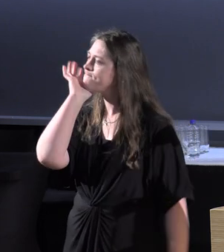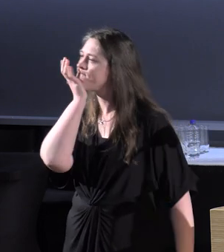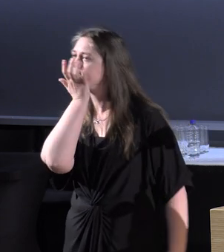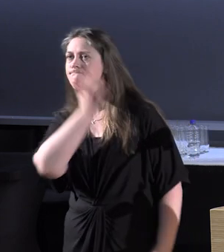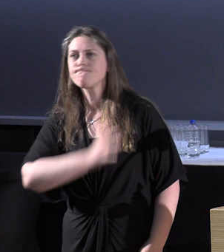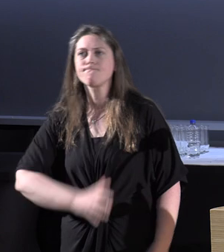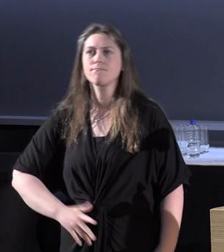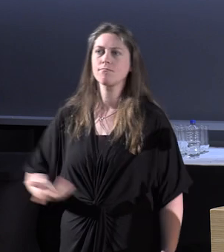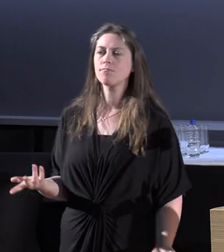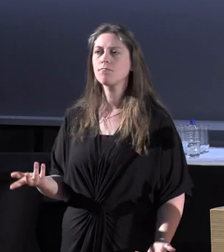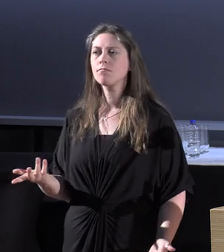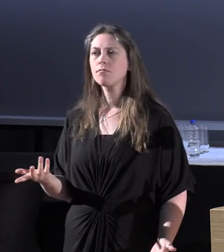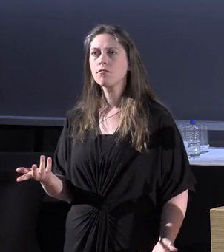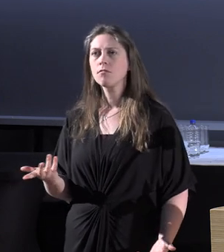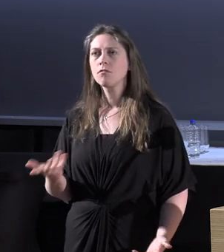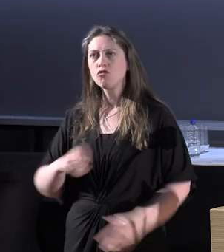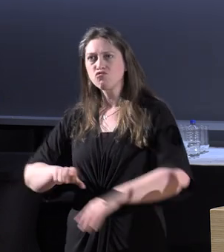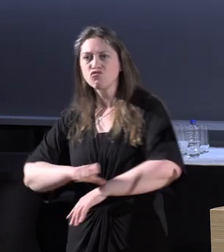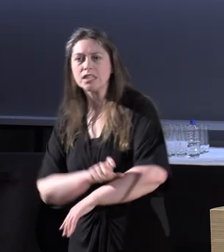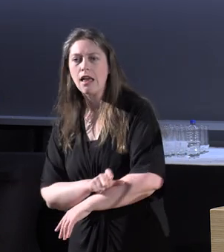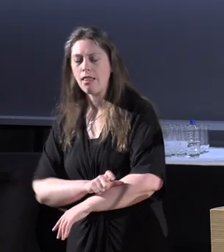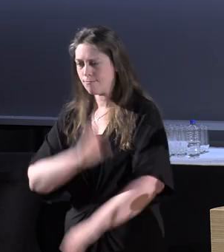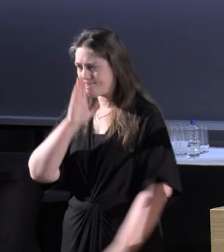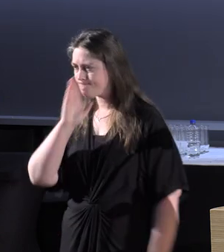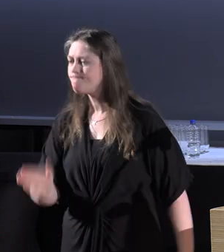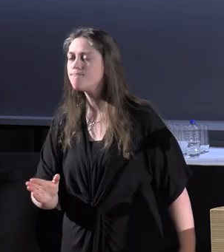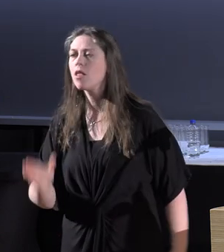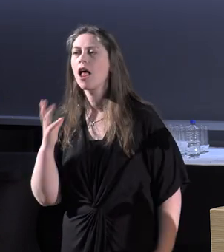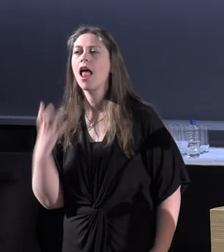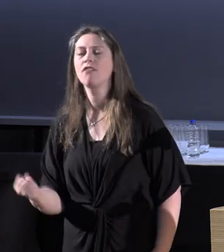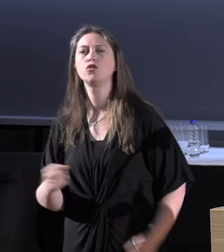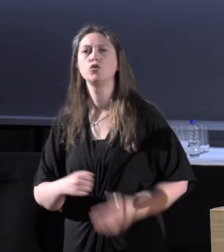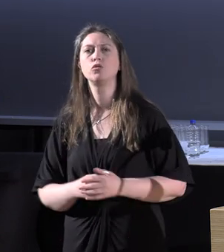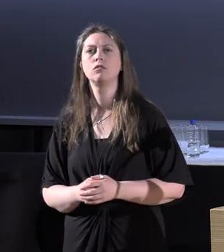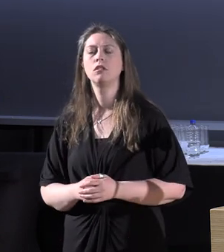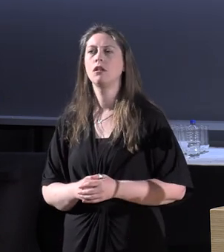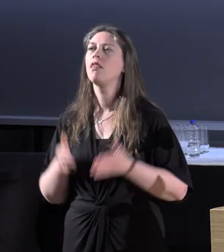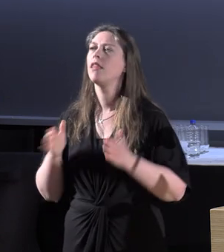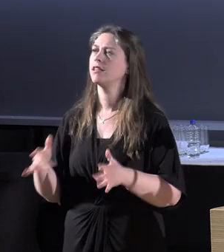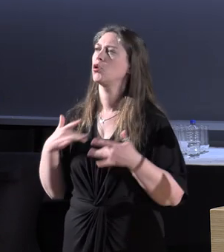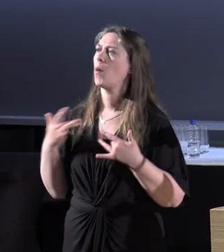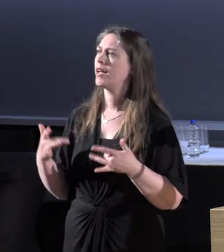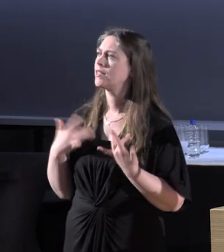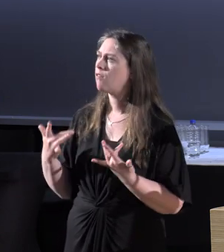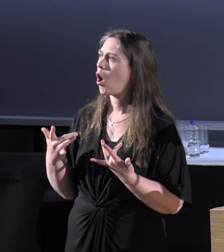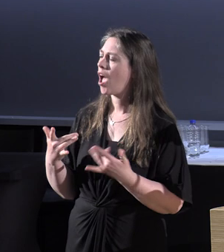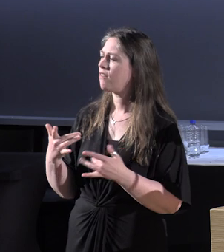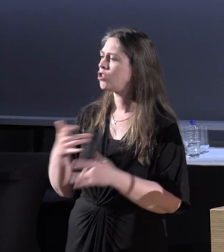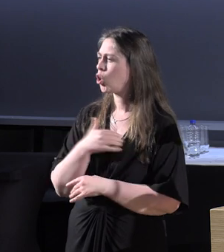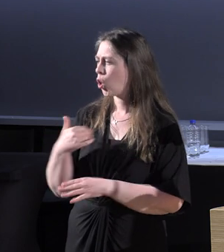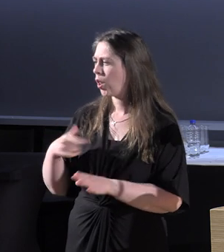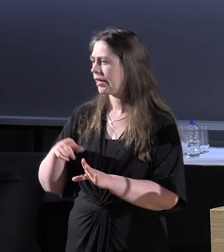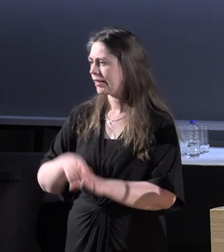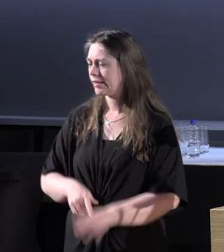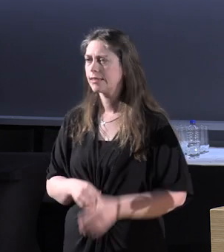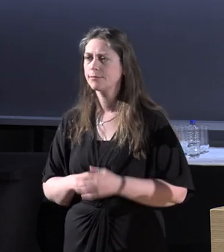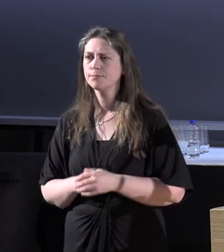more resilient, and hardline. And that's how I survived these early years.